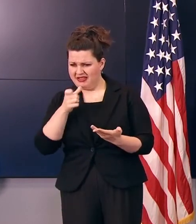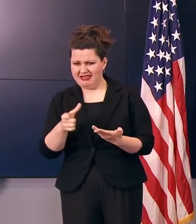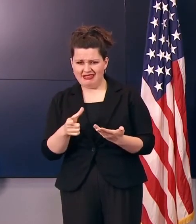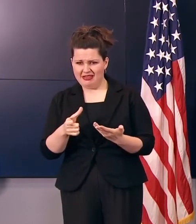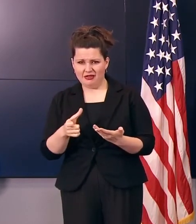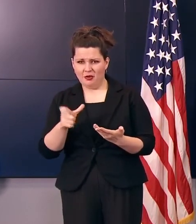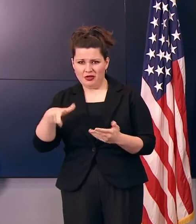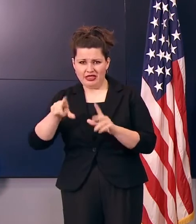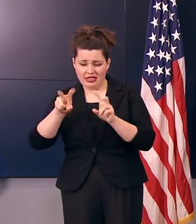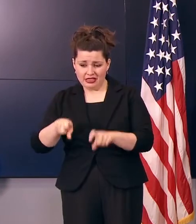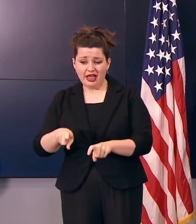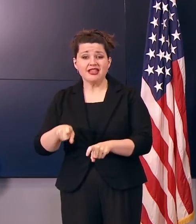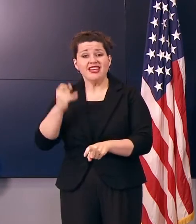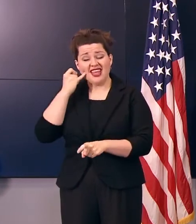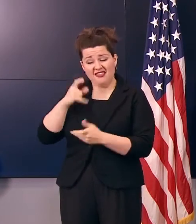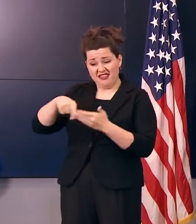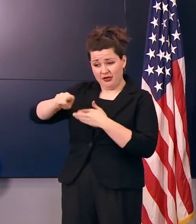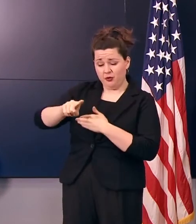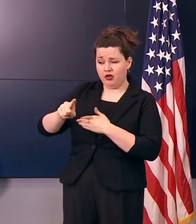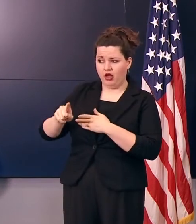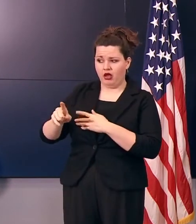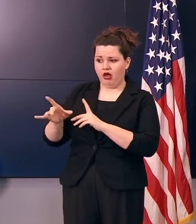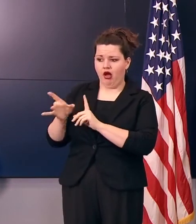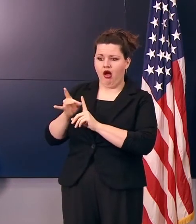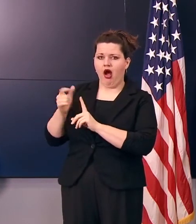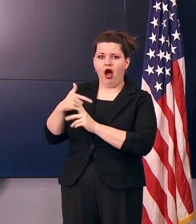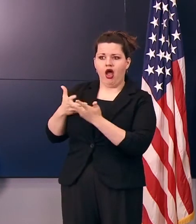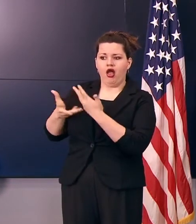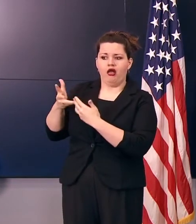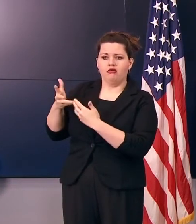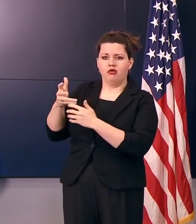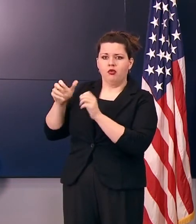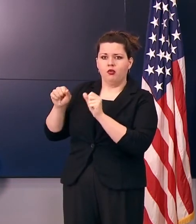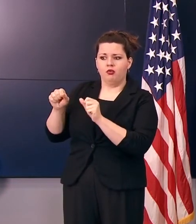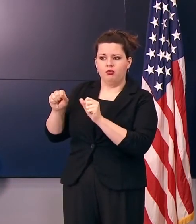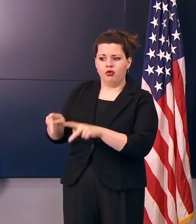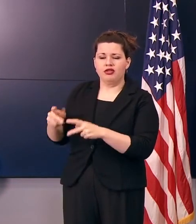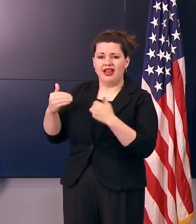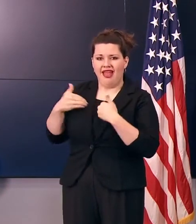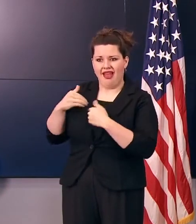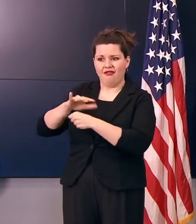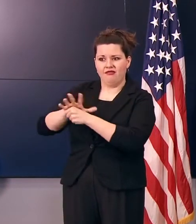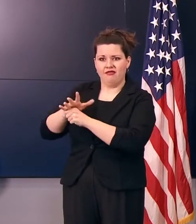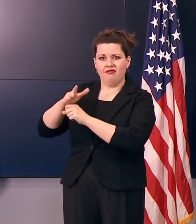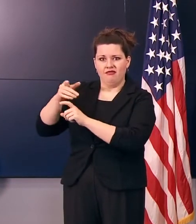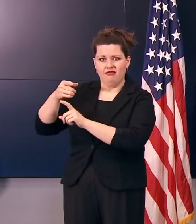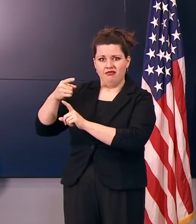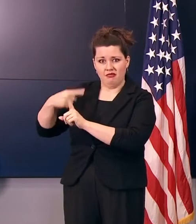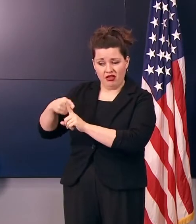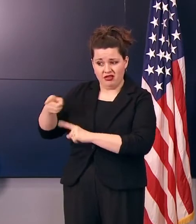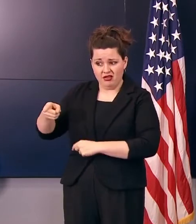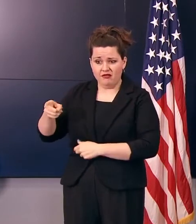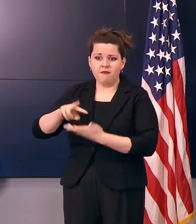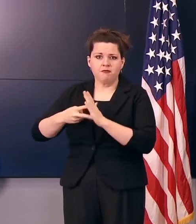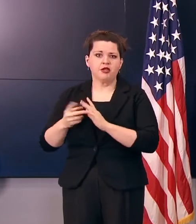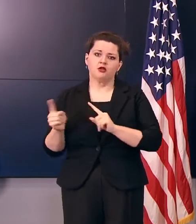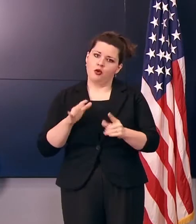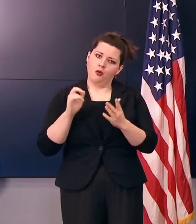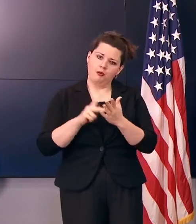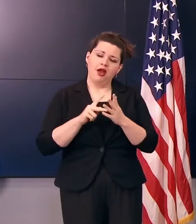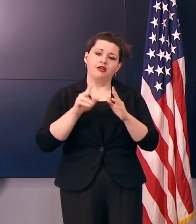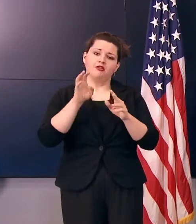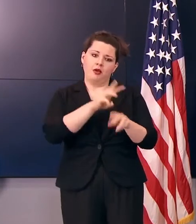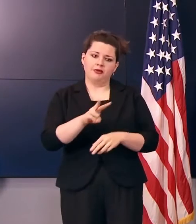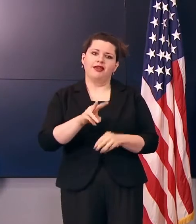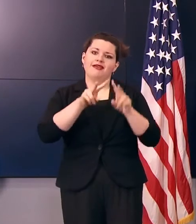in contact with somebody that they found out had COVID, that was tested positive for COVID-19, we would encourage them to go back onto the website, take the